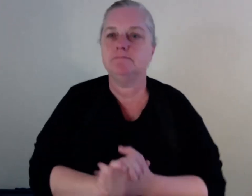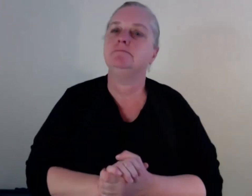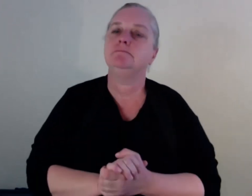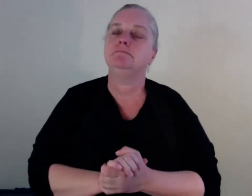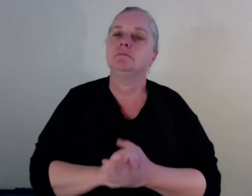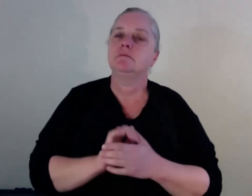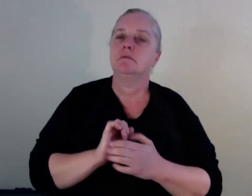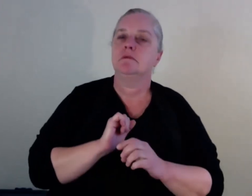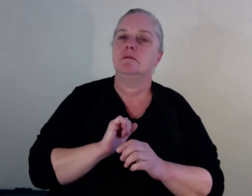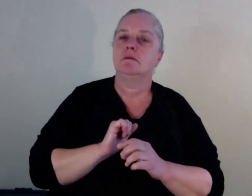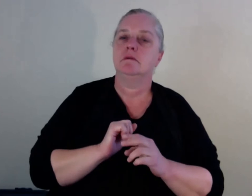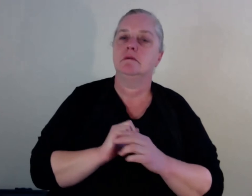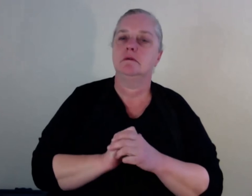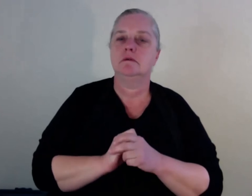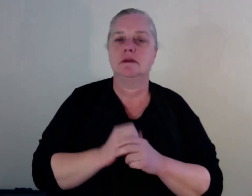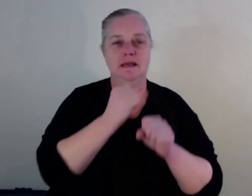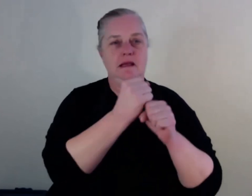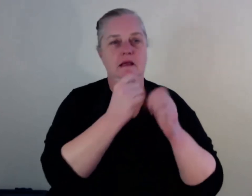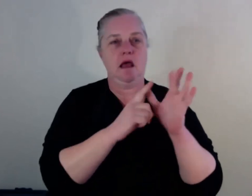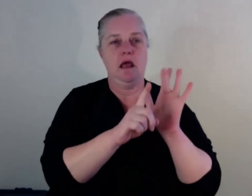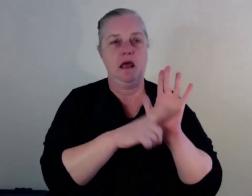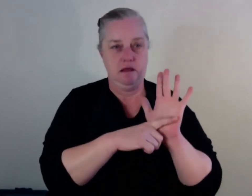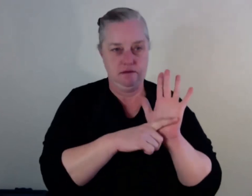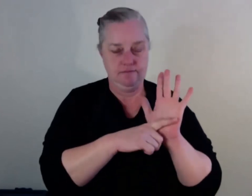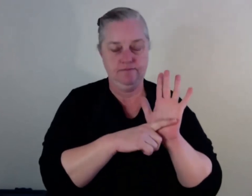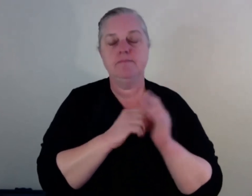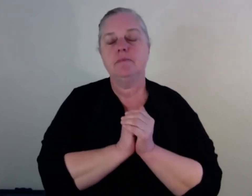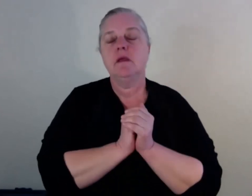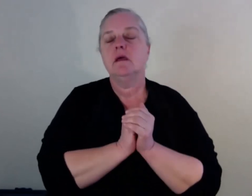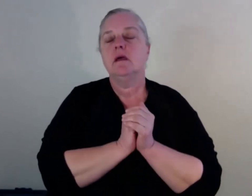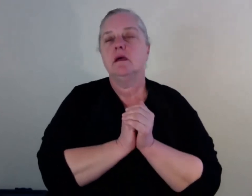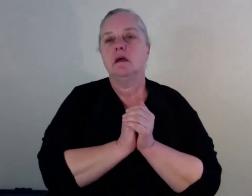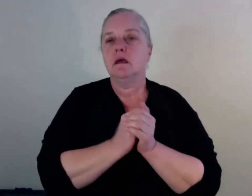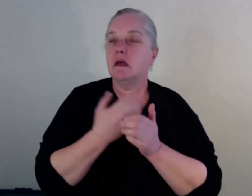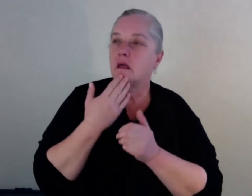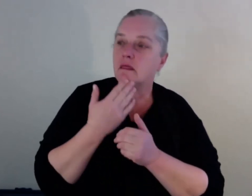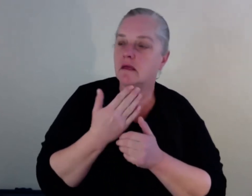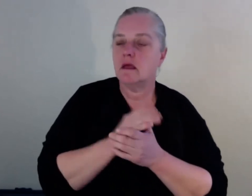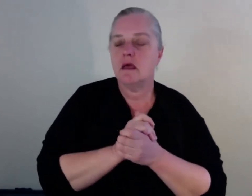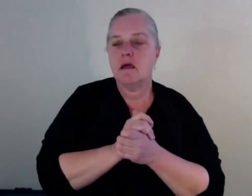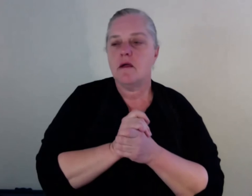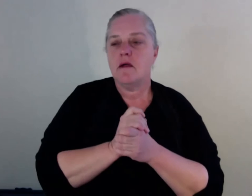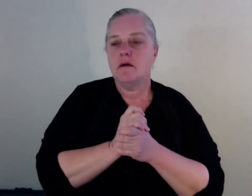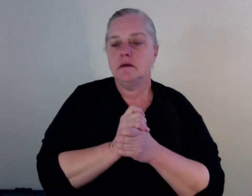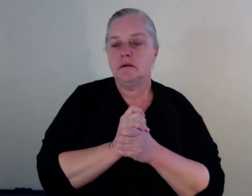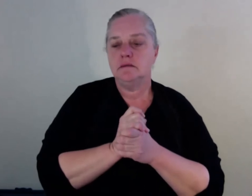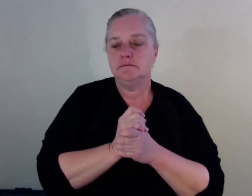Yeah, thanks Hannah. Um, yeah, look, I guess firstly, uh, it has to be